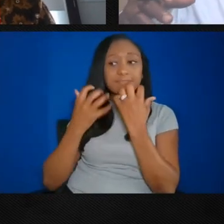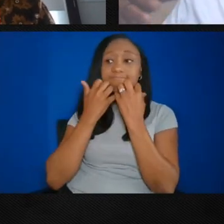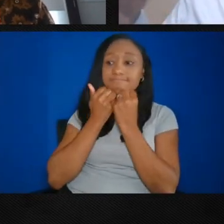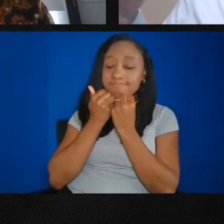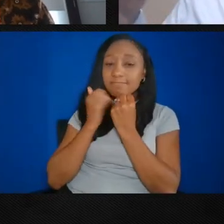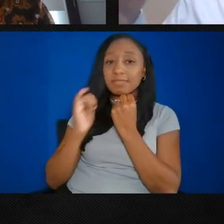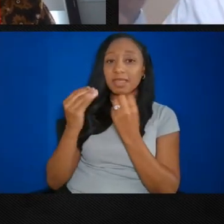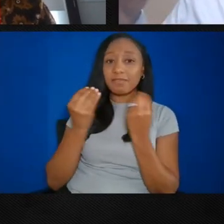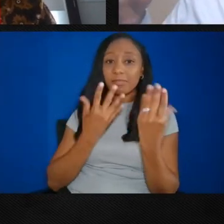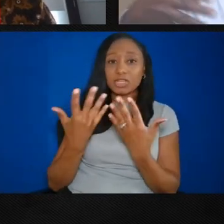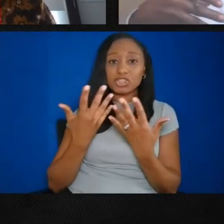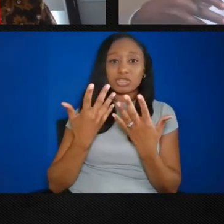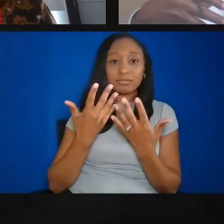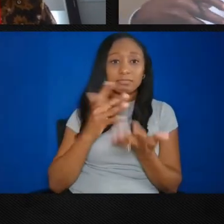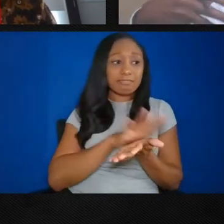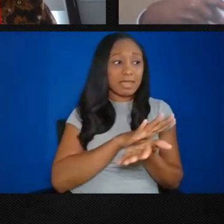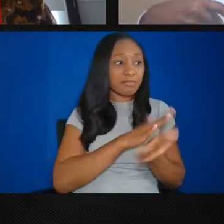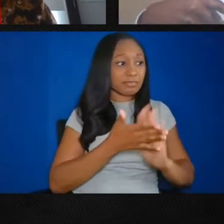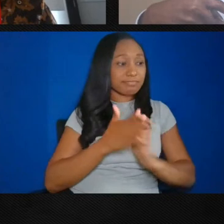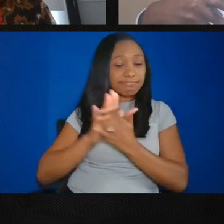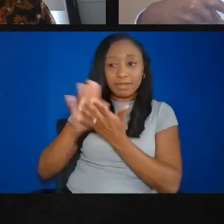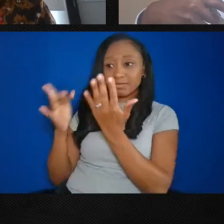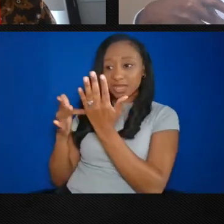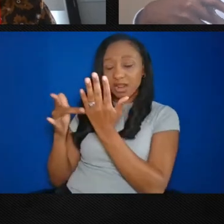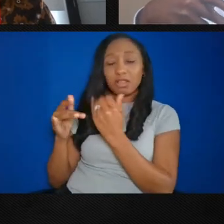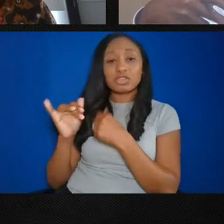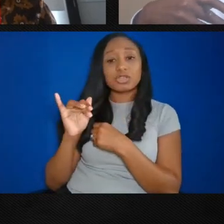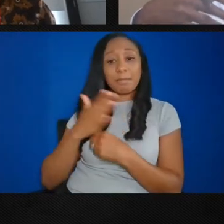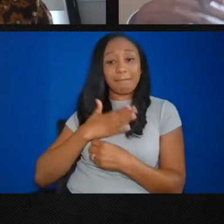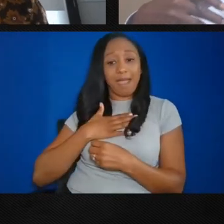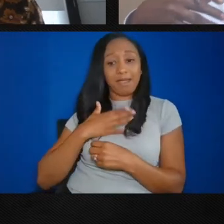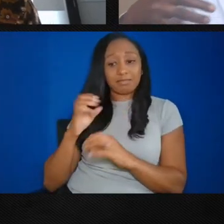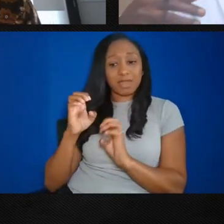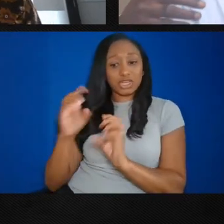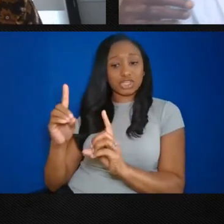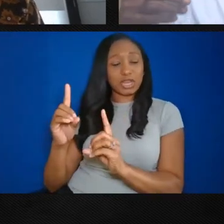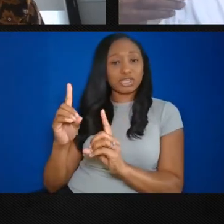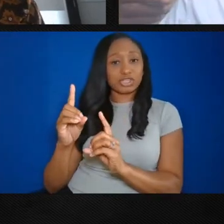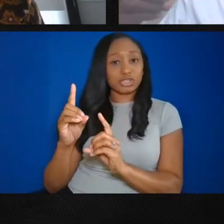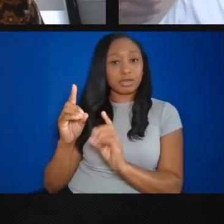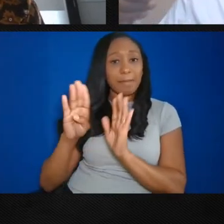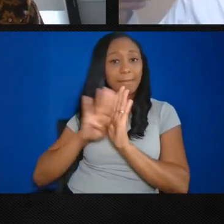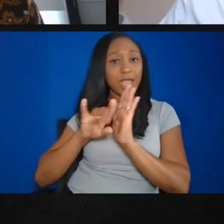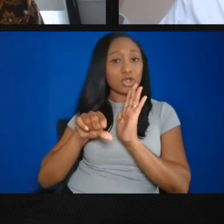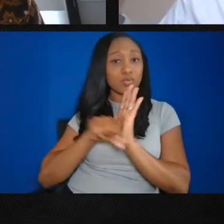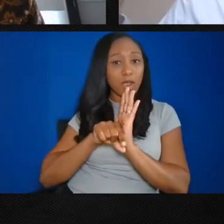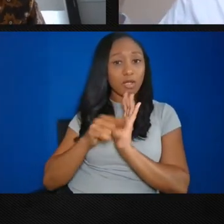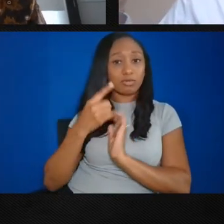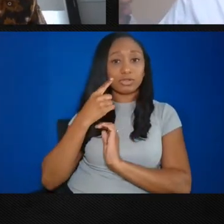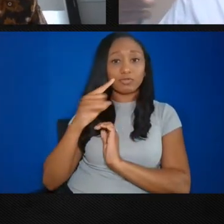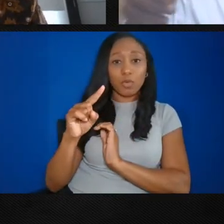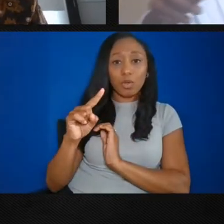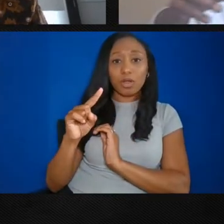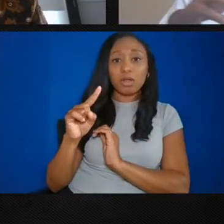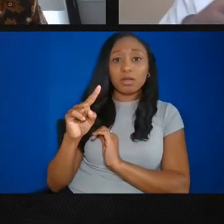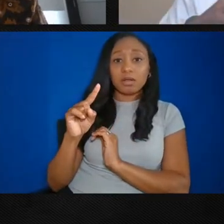historian, my background, academic background, is in urban planning and community development.